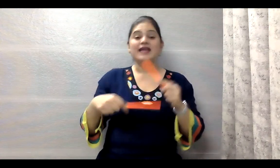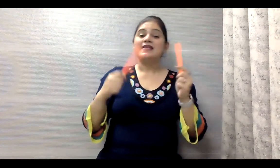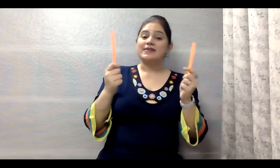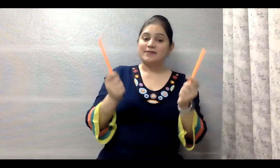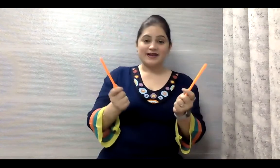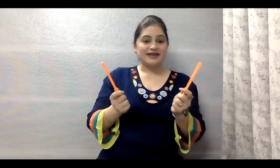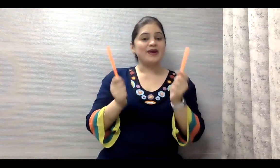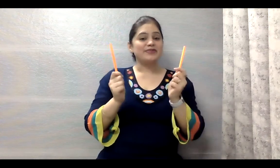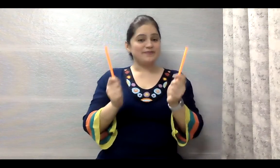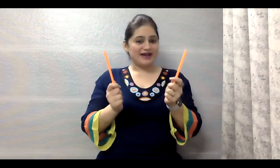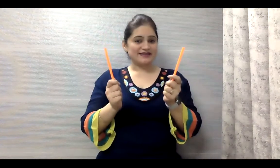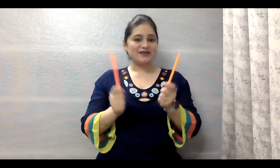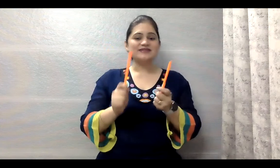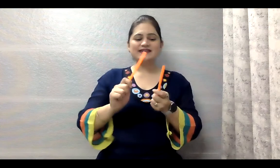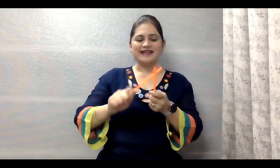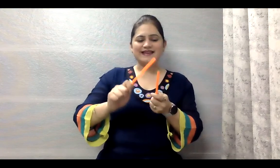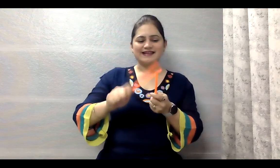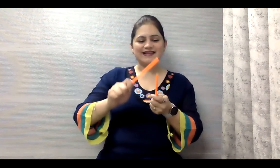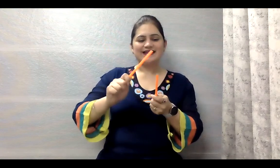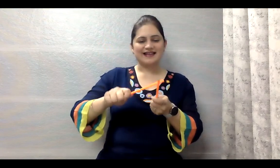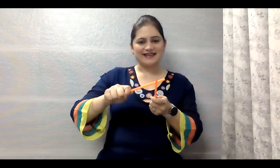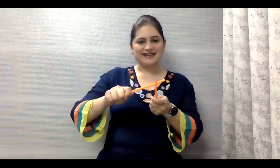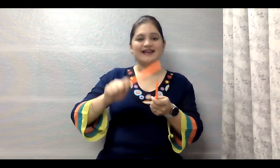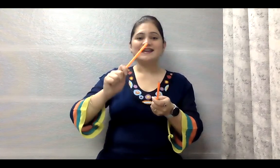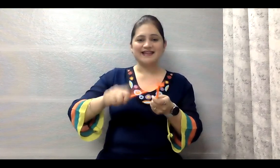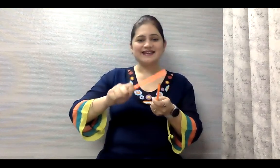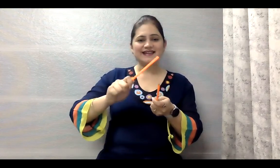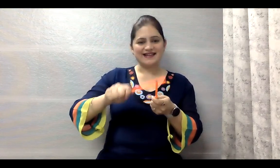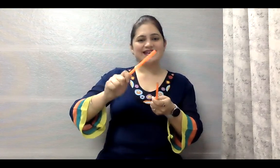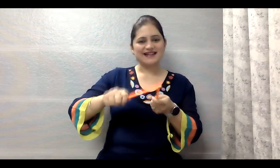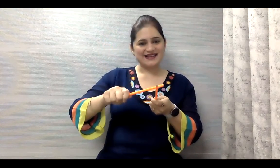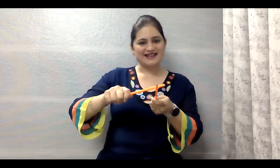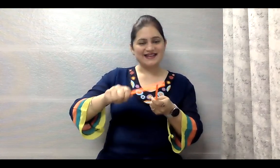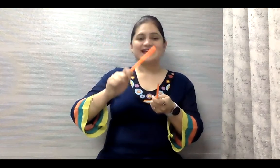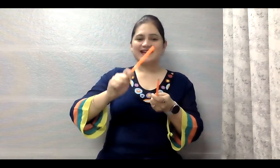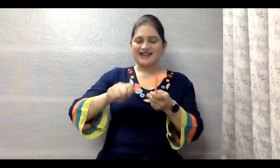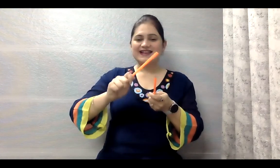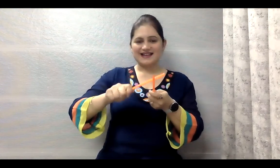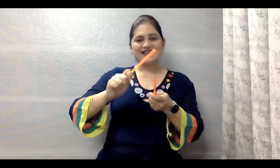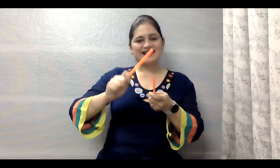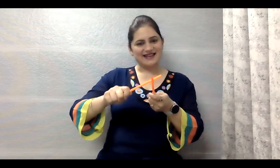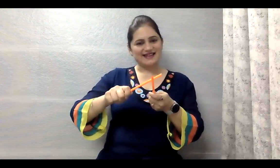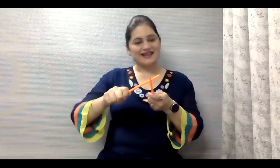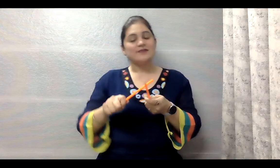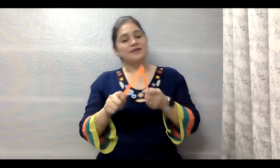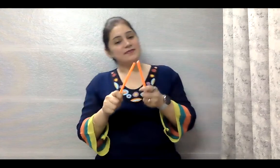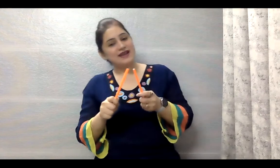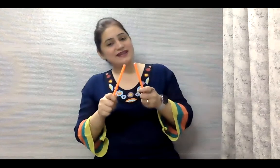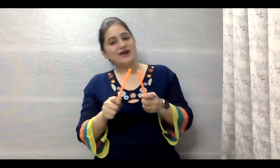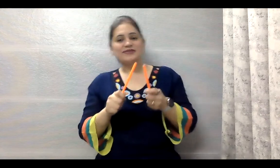The money on the bus goes clink, clink, clink, clink, clink, clink, clink, clink. The money on